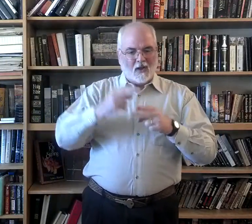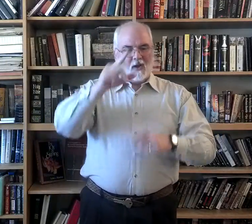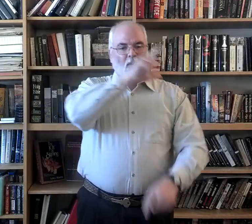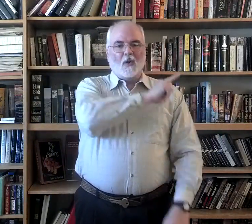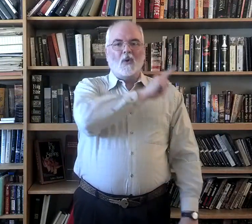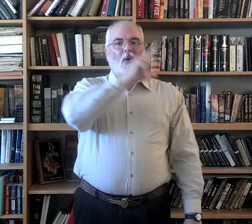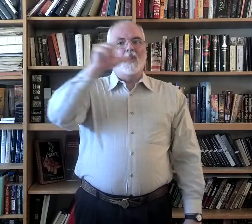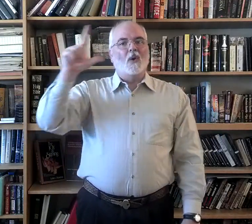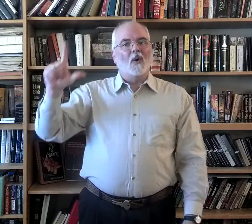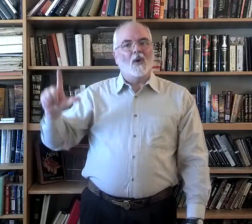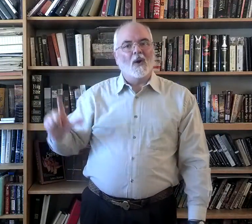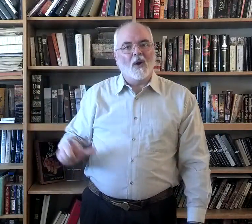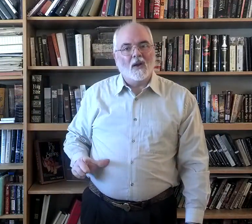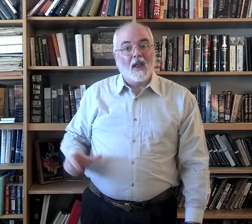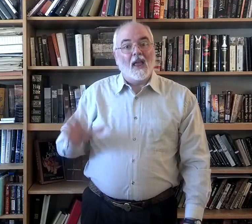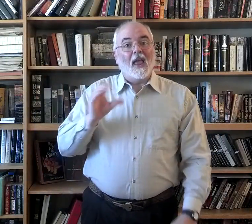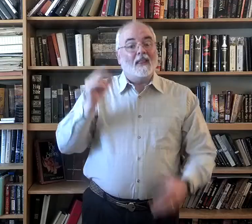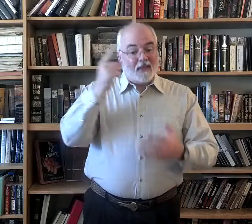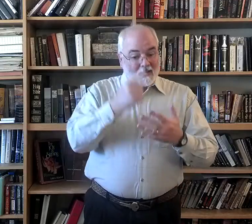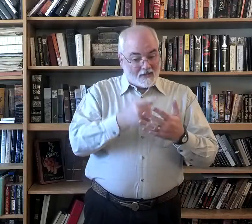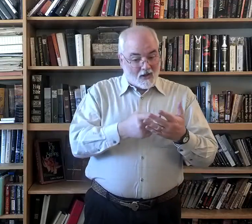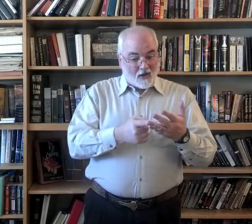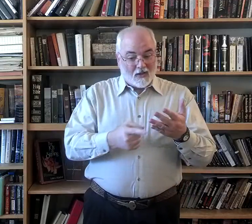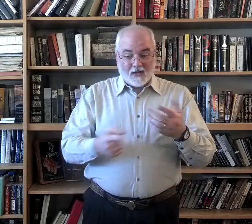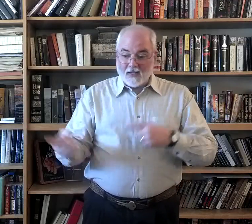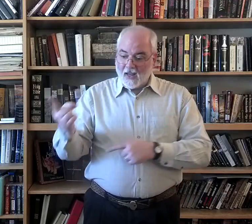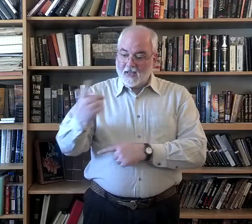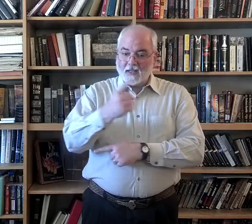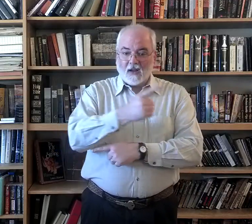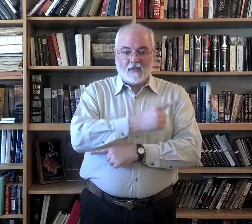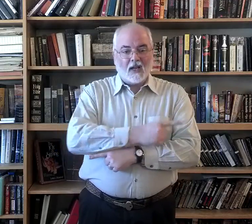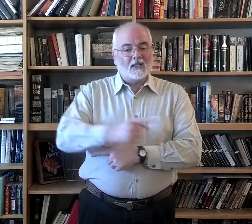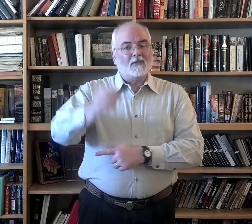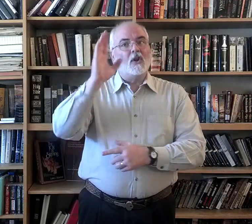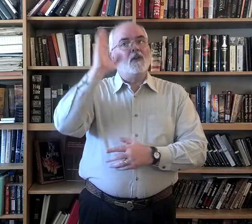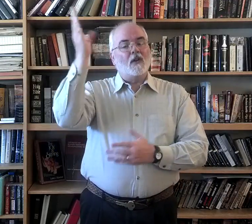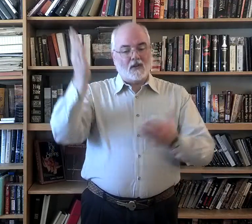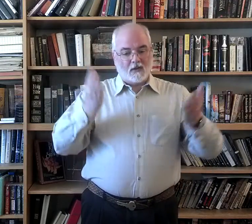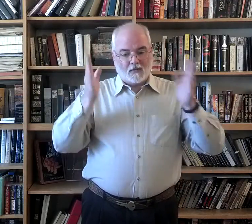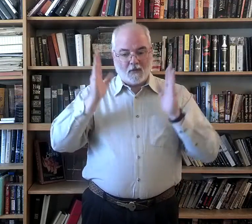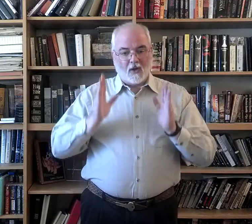Lord. And these are the days of your servant Moses,